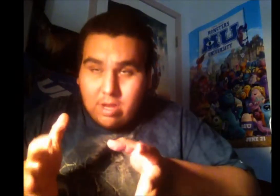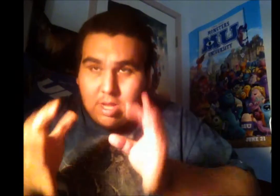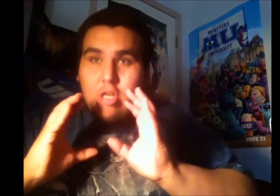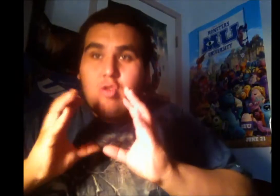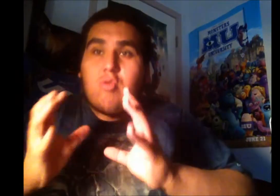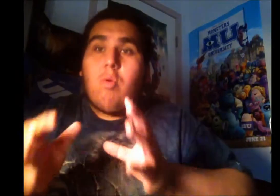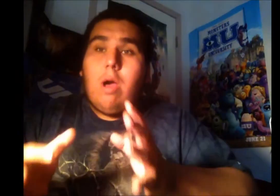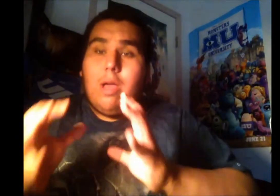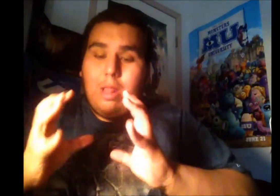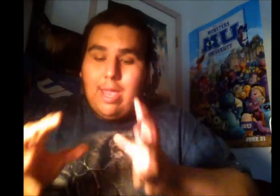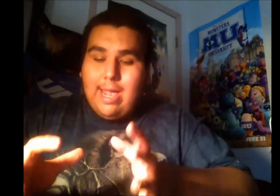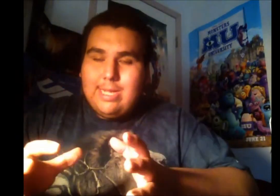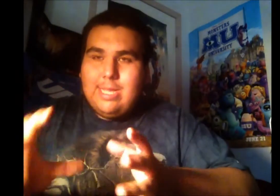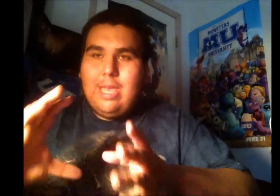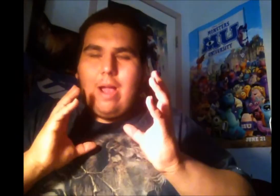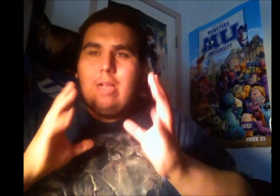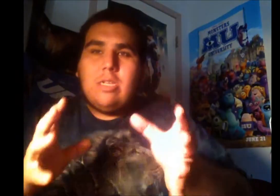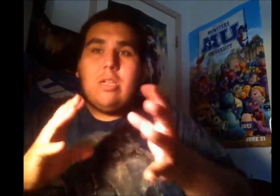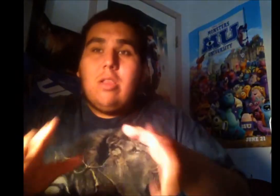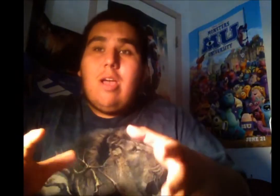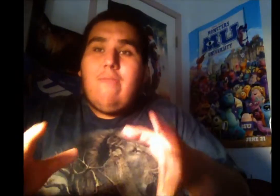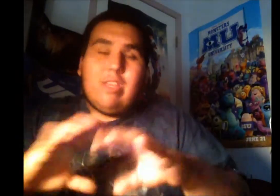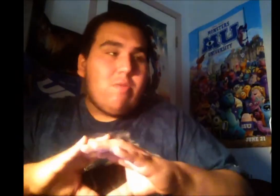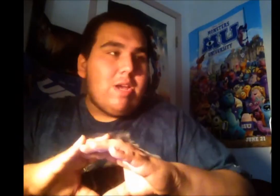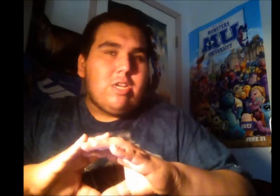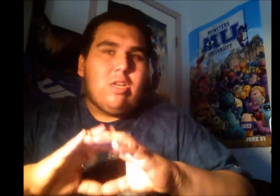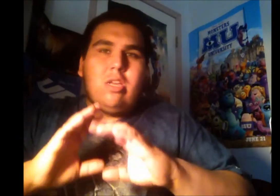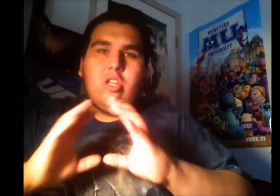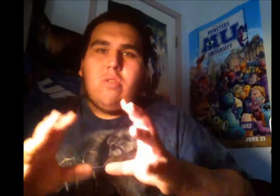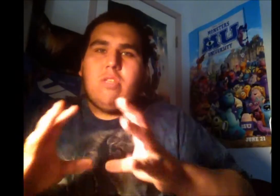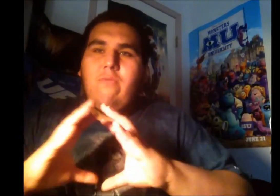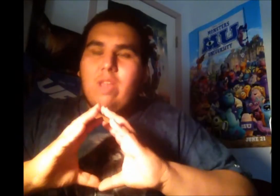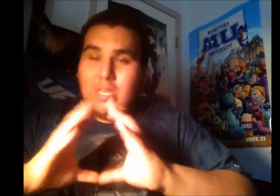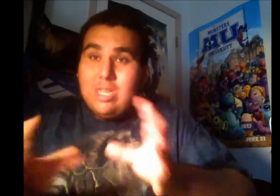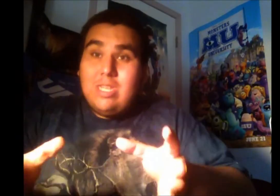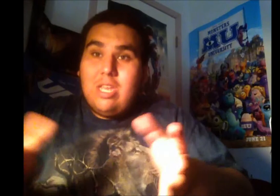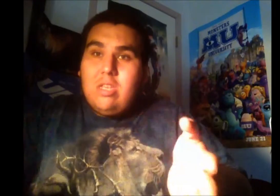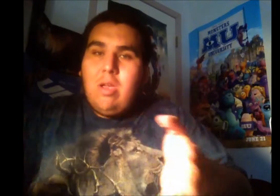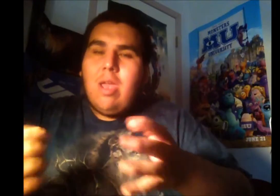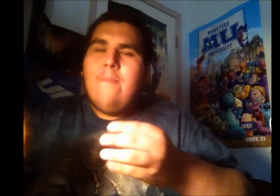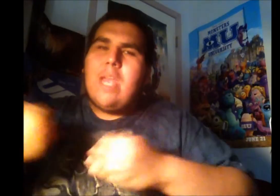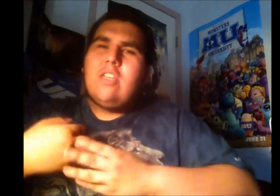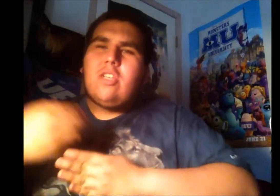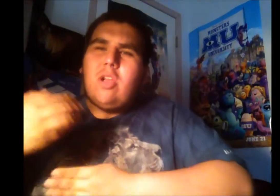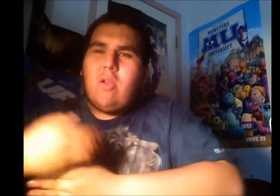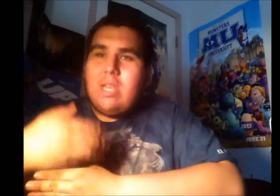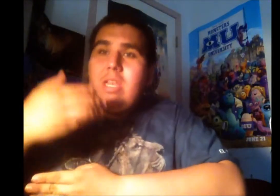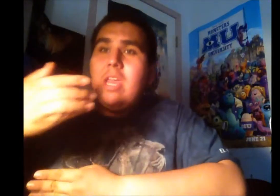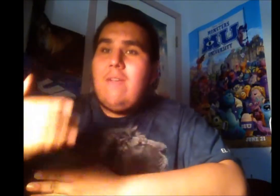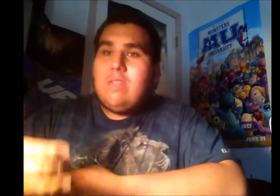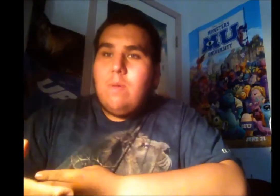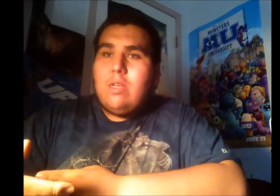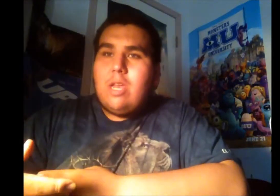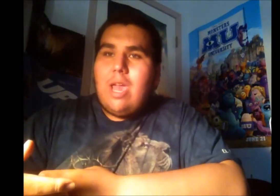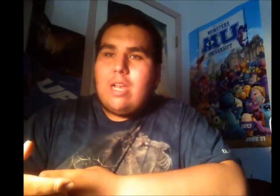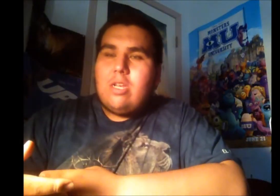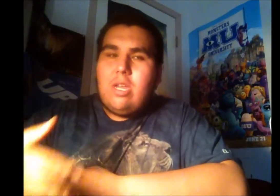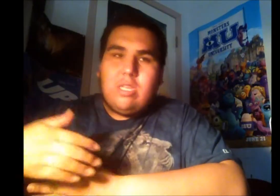Tron Legacy. I just loved the direction Joseph Kaczynski took. And sure, it didn't have as much action as